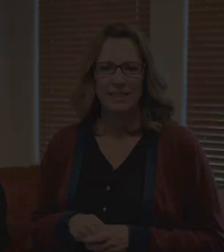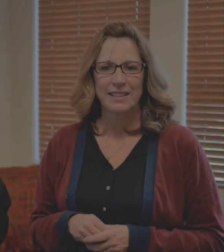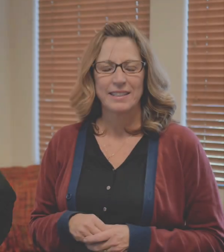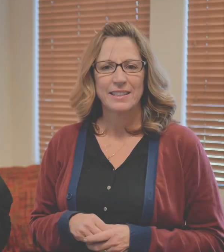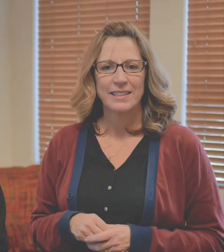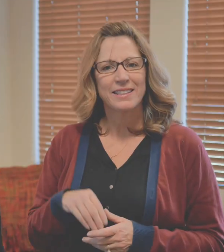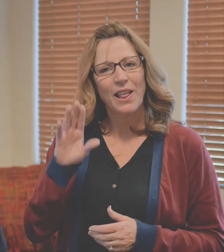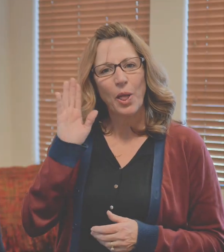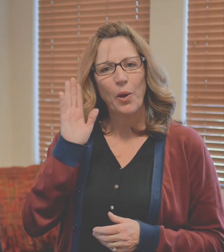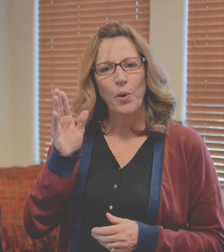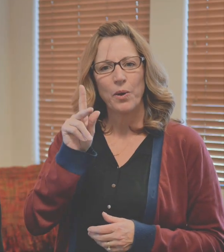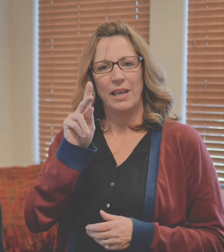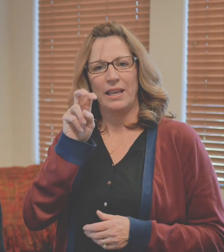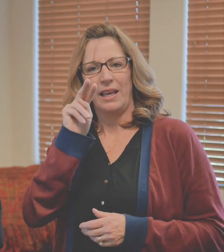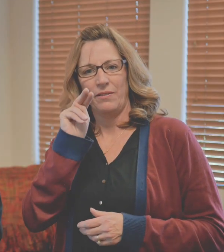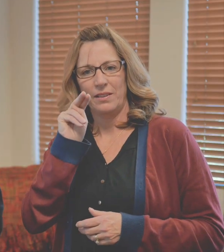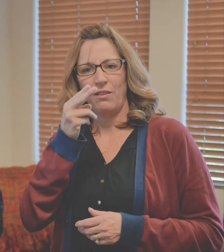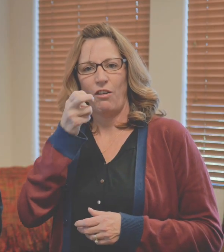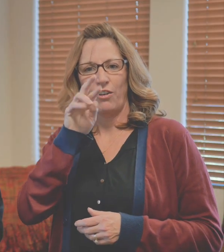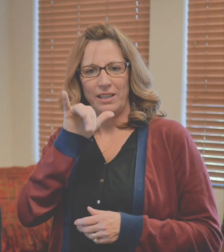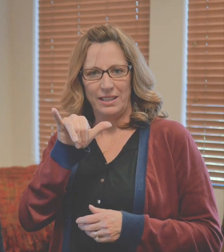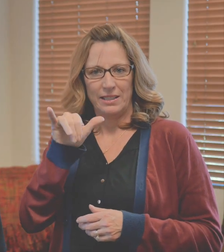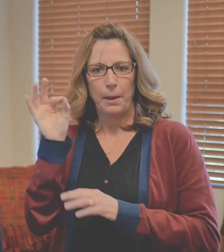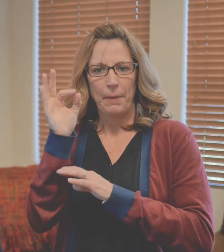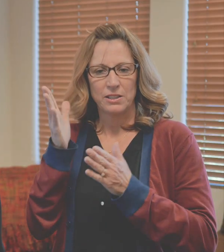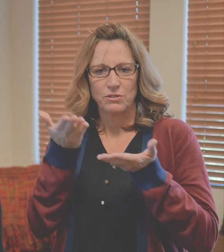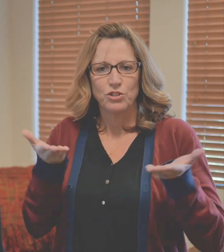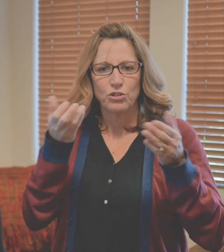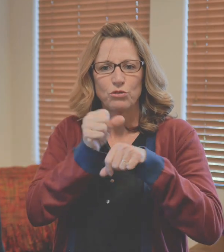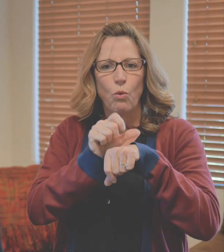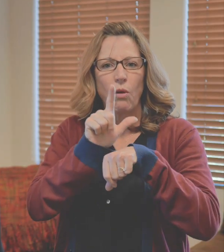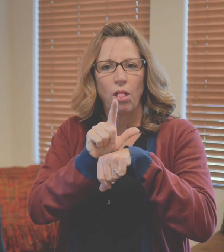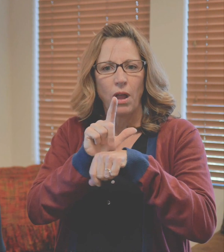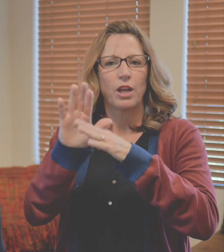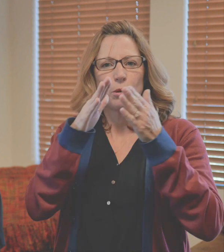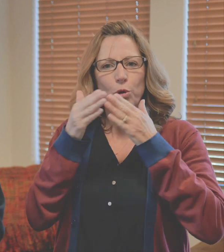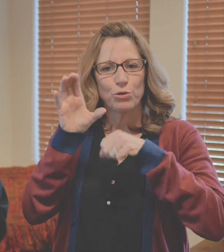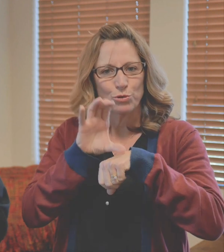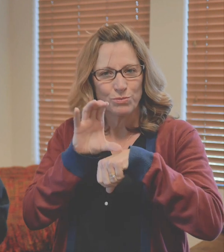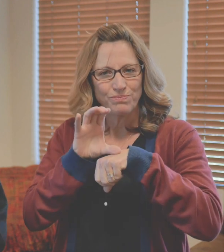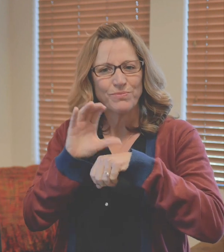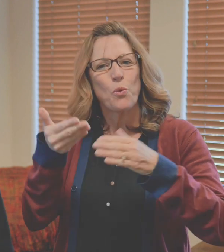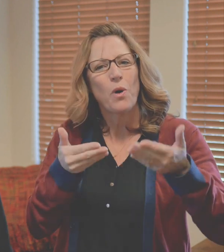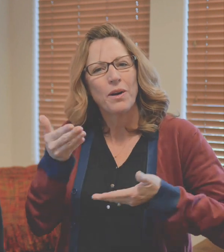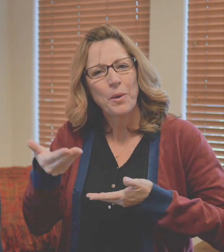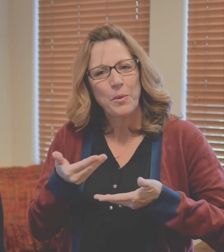Well hello, I'm Kevin Harney. I'm one of the pastors here at Shoreline Community Church and I want to welcome you to our website.